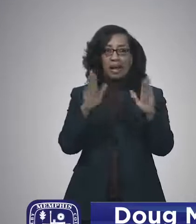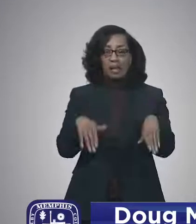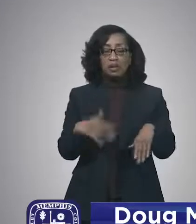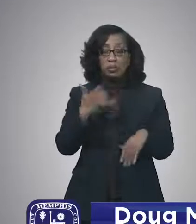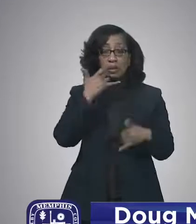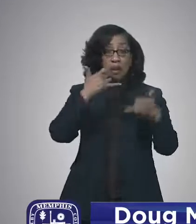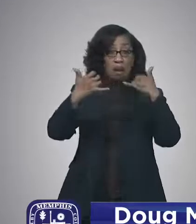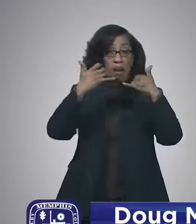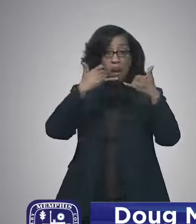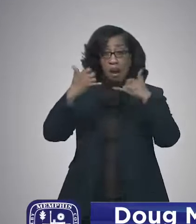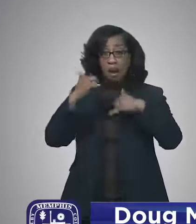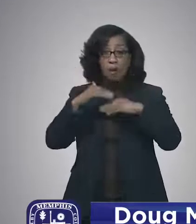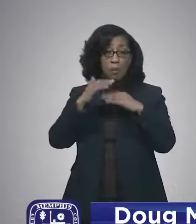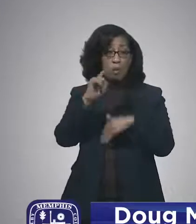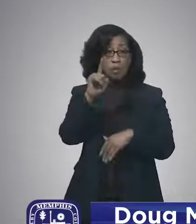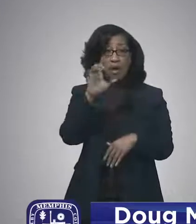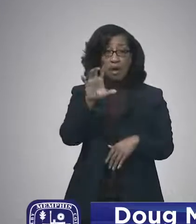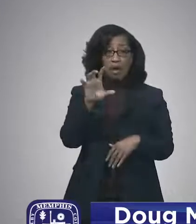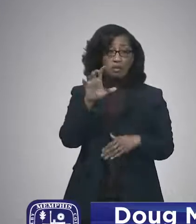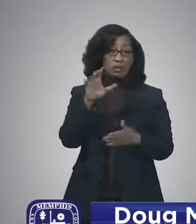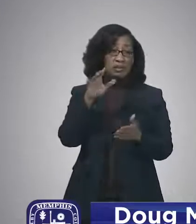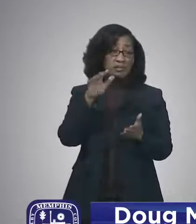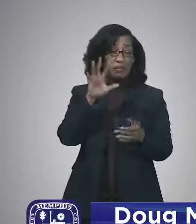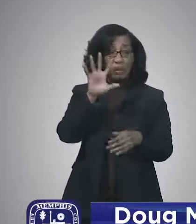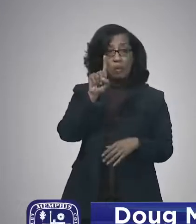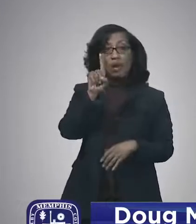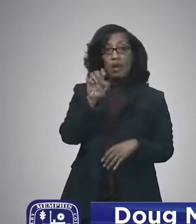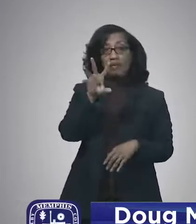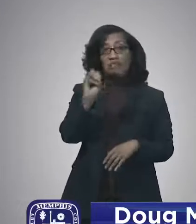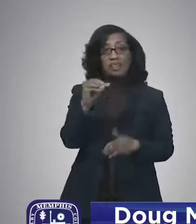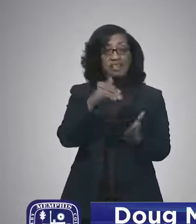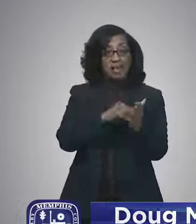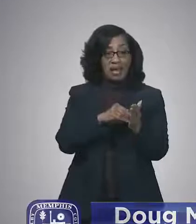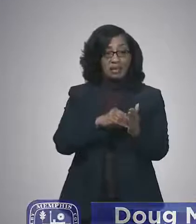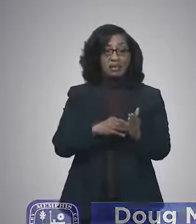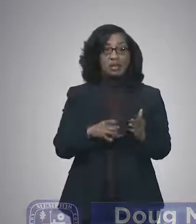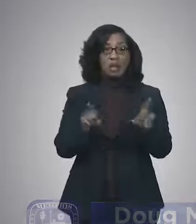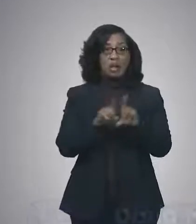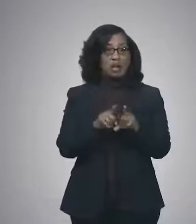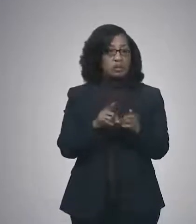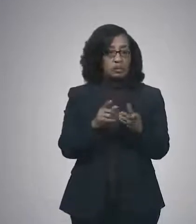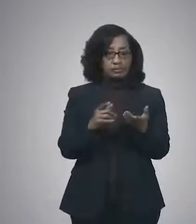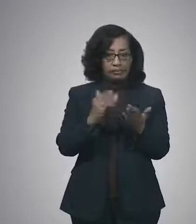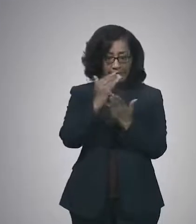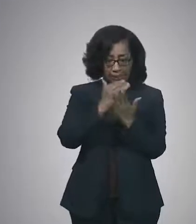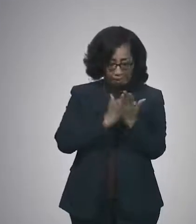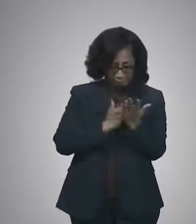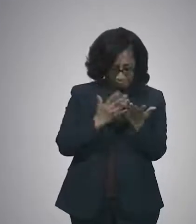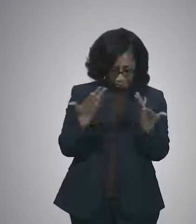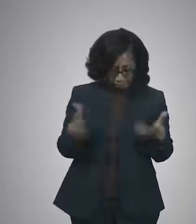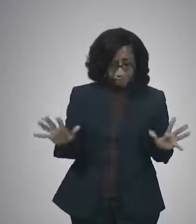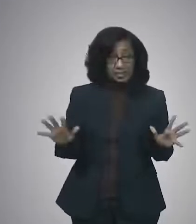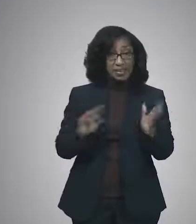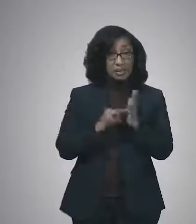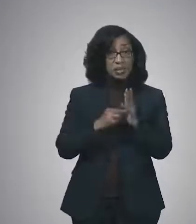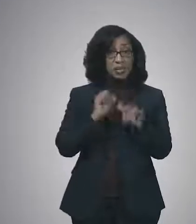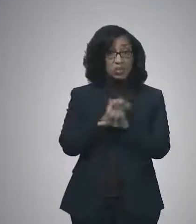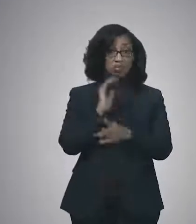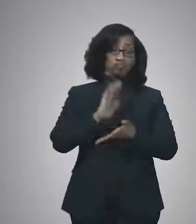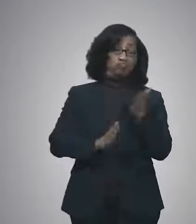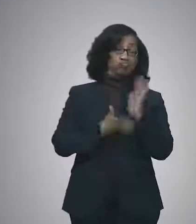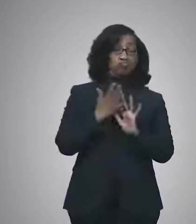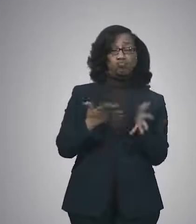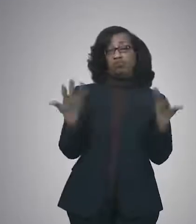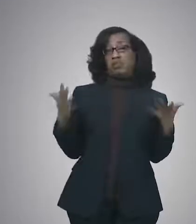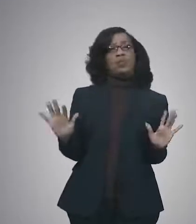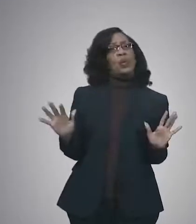,000 telephone numbers and spoken with 74,000 people. We have run out and exhausted the list. That doesn't mean the work is done. means we pivot to